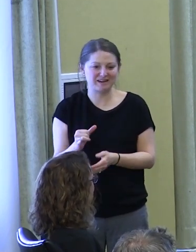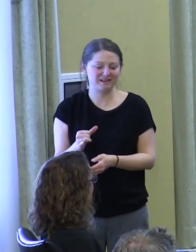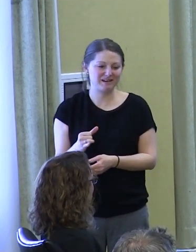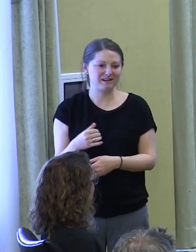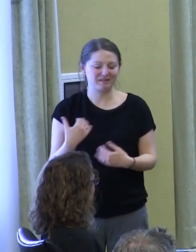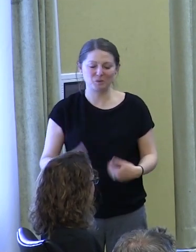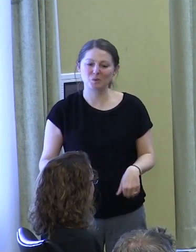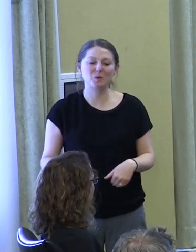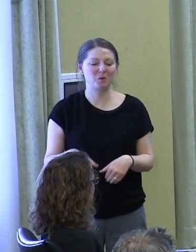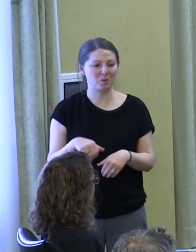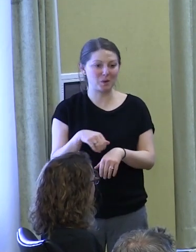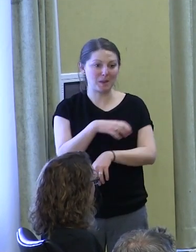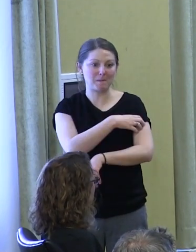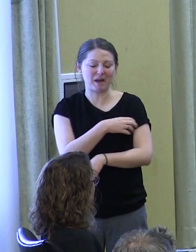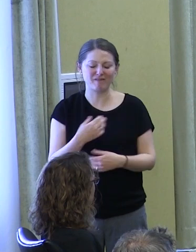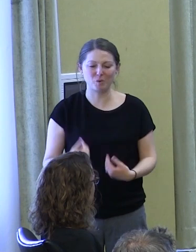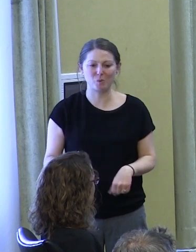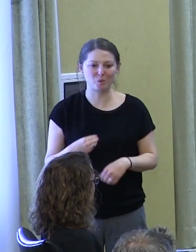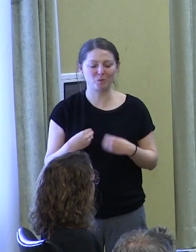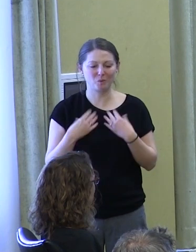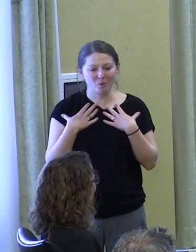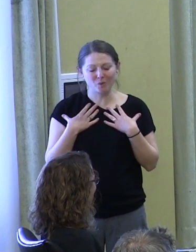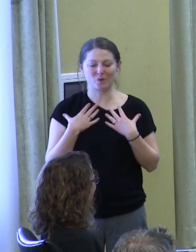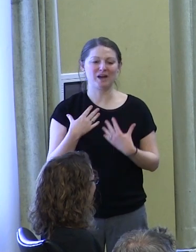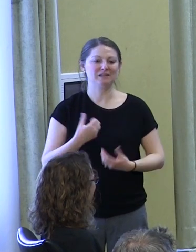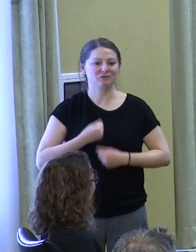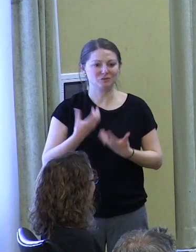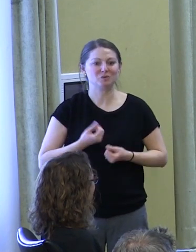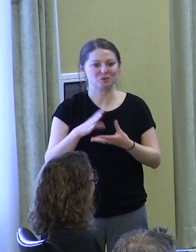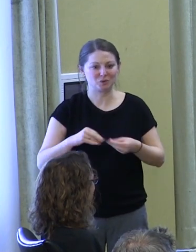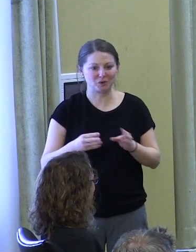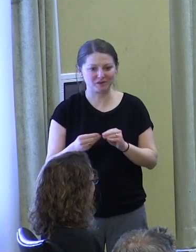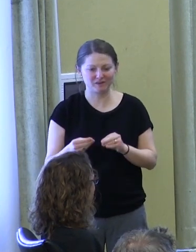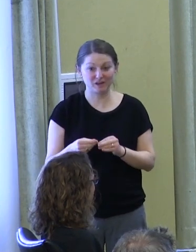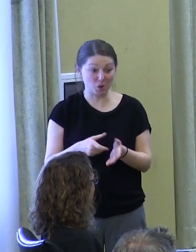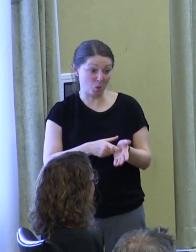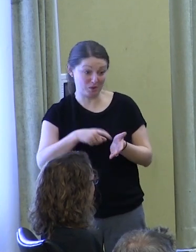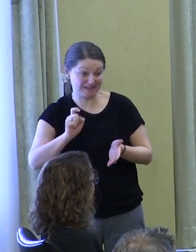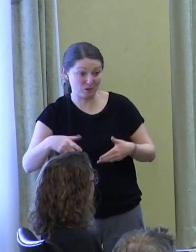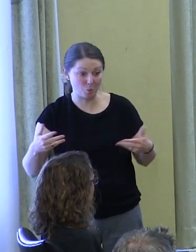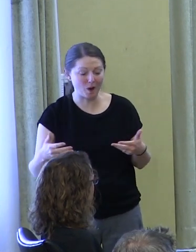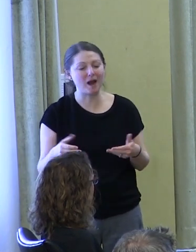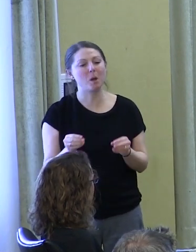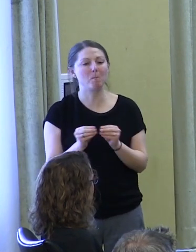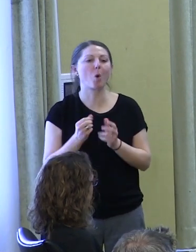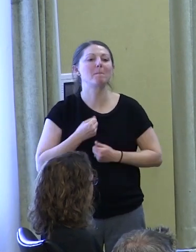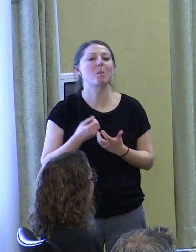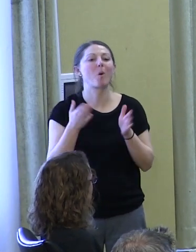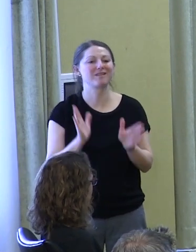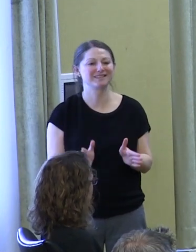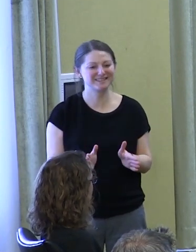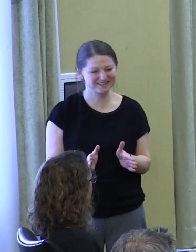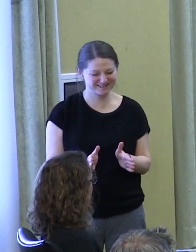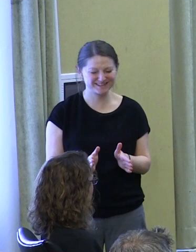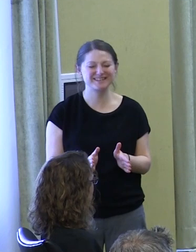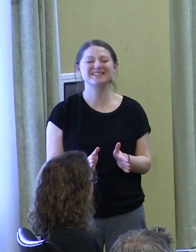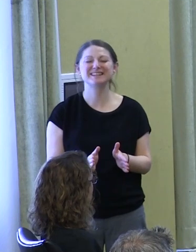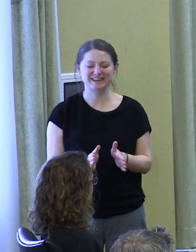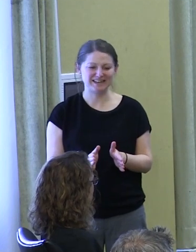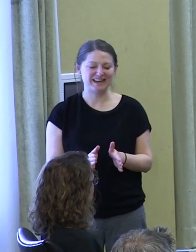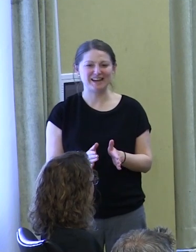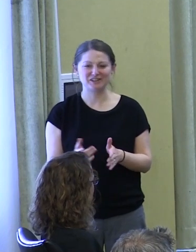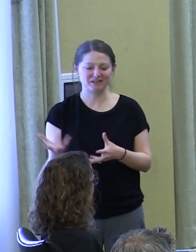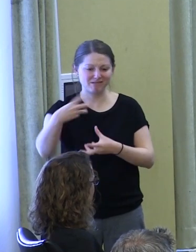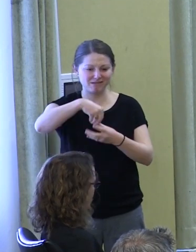storytelling, and who we need are more poets. And I think that captures that idea of the imagination, the imagination